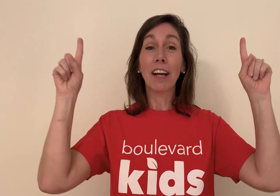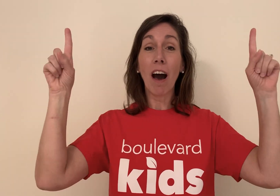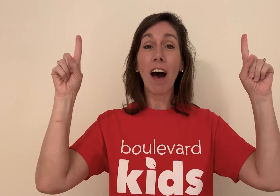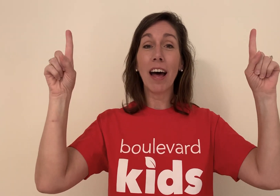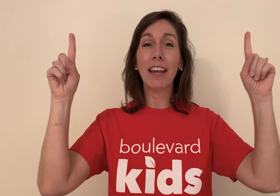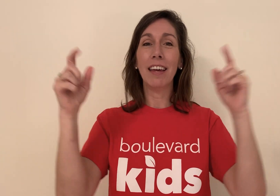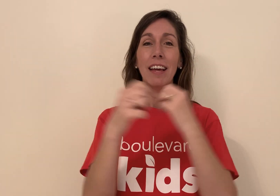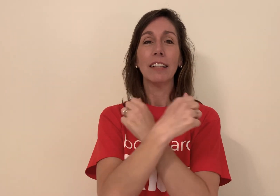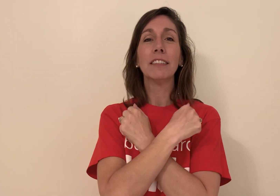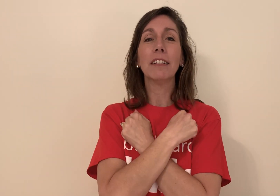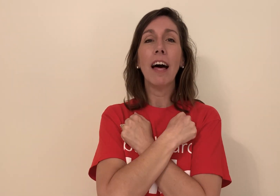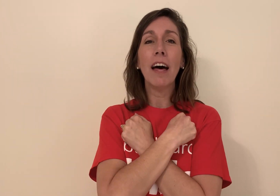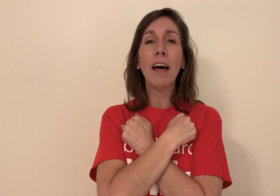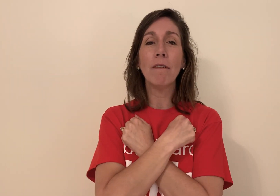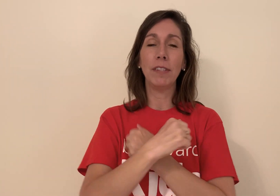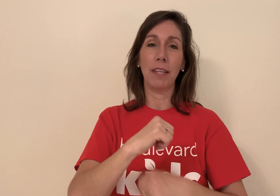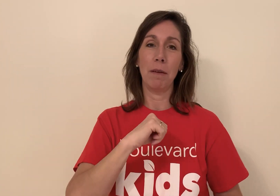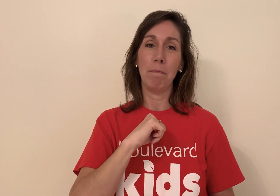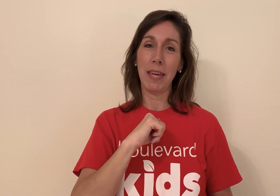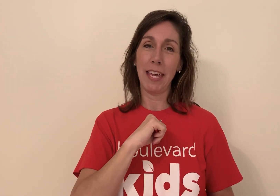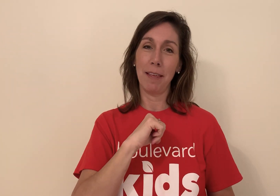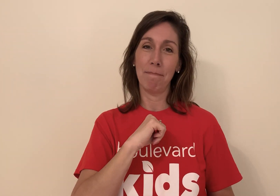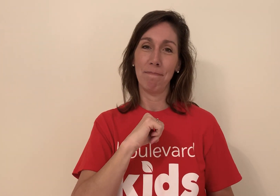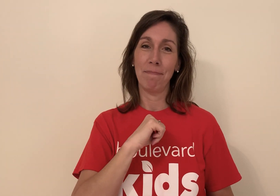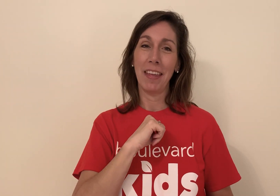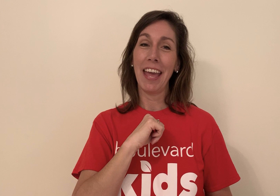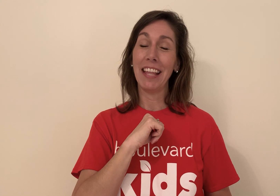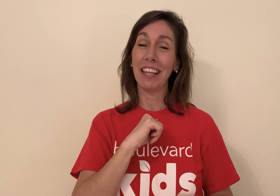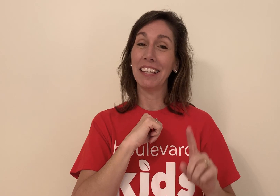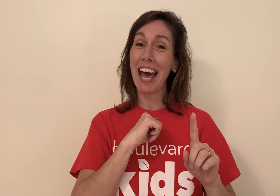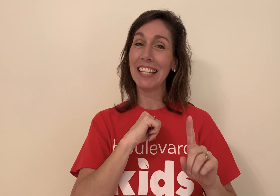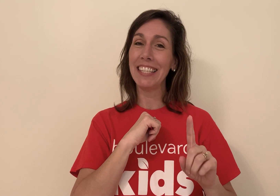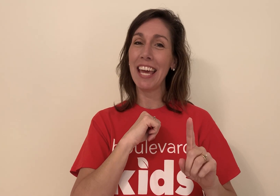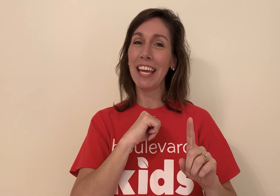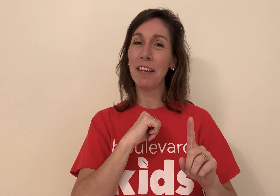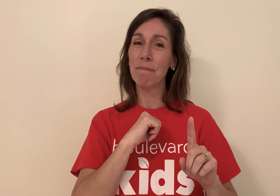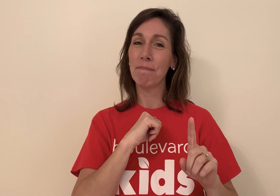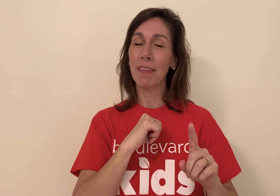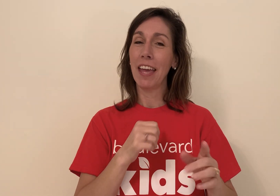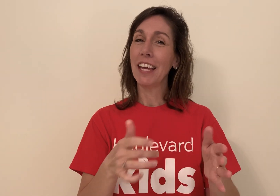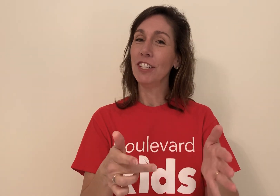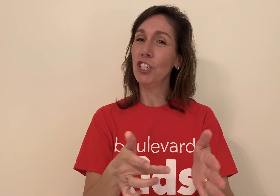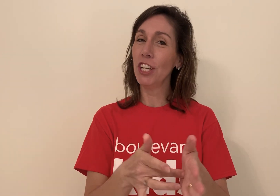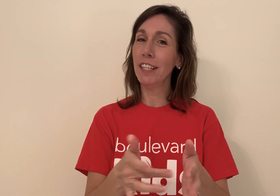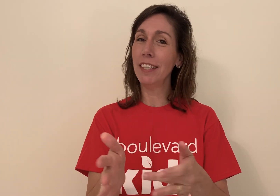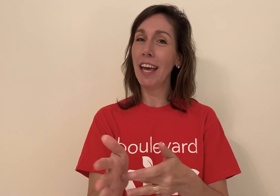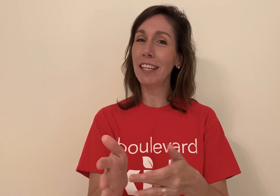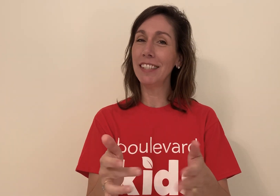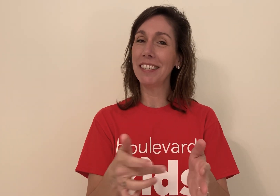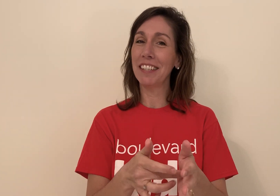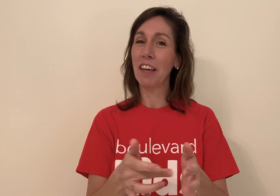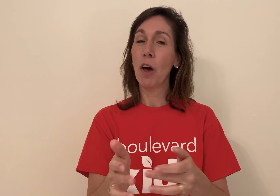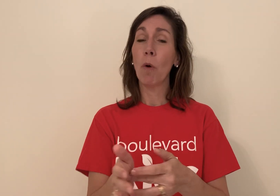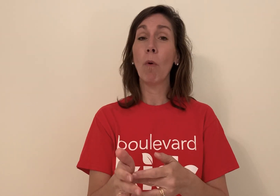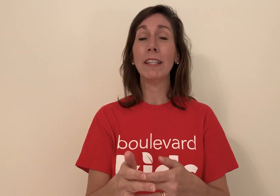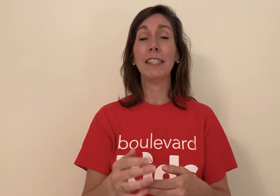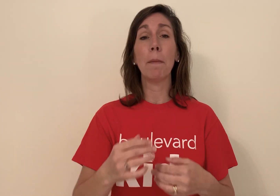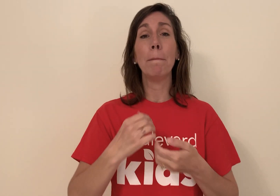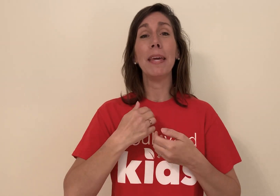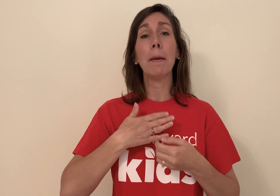God loves me. And the last thing, Jesus wants to be